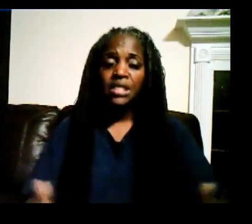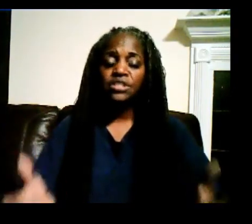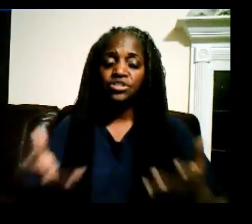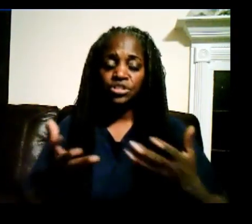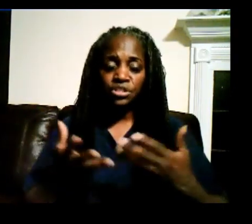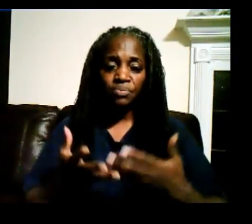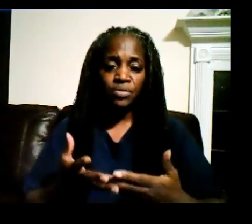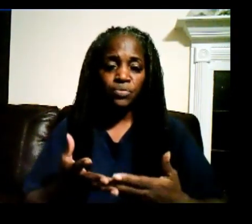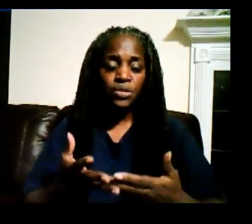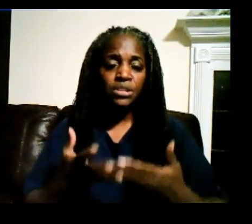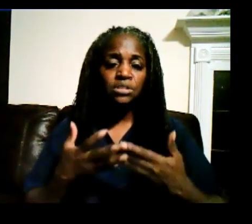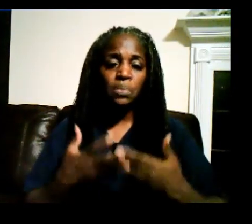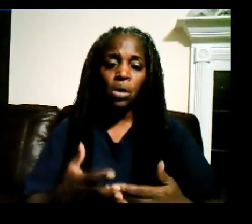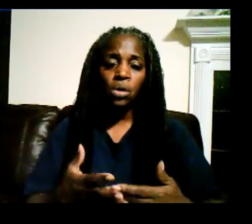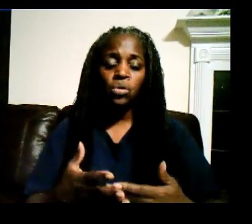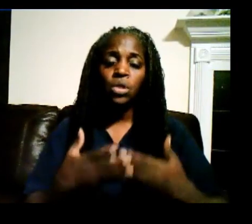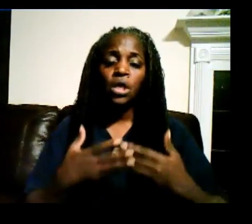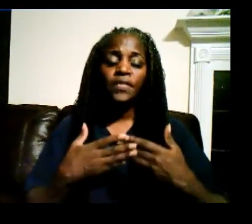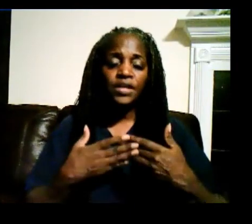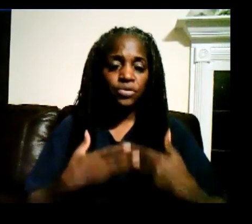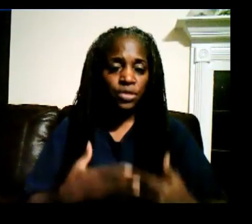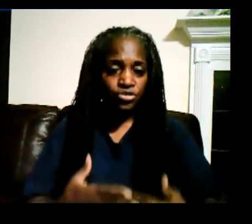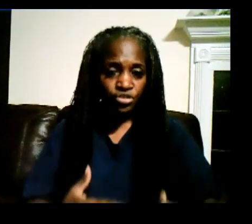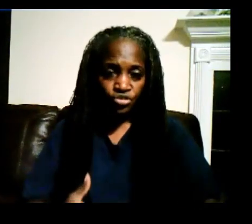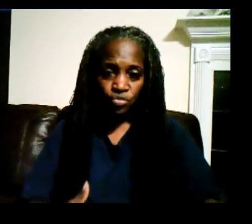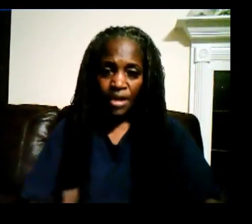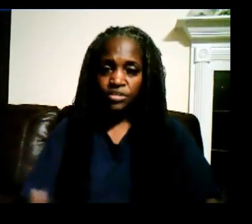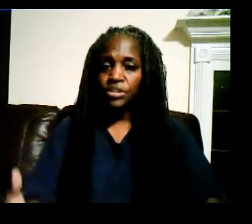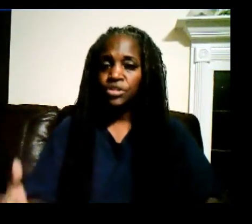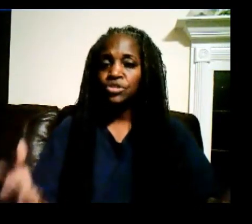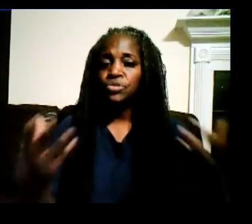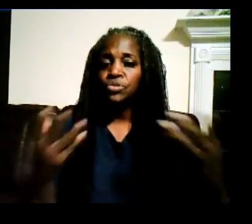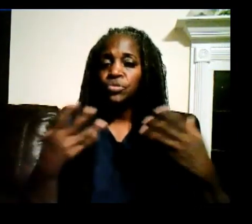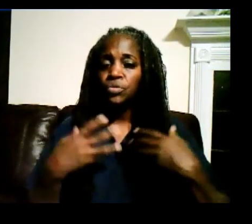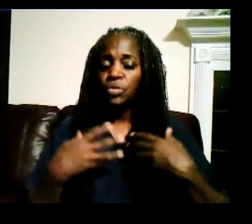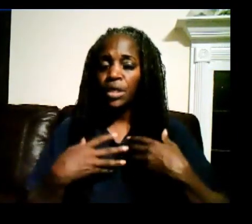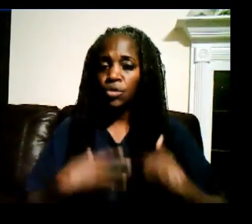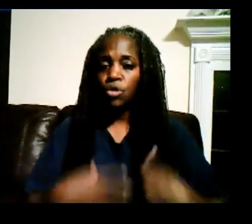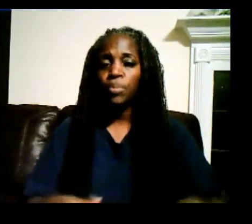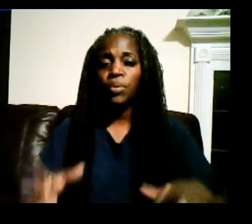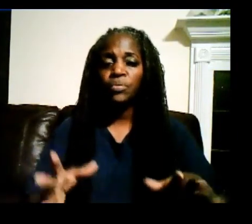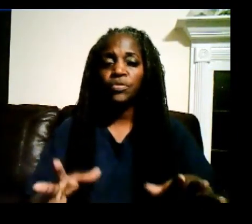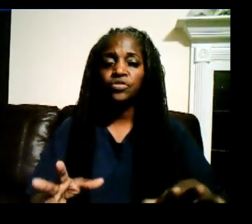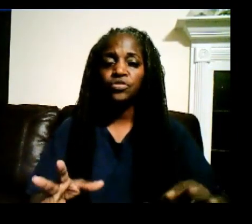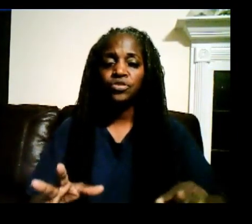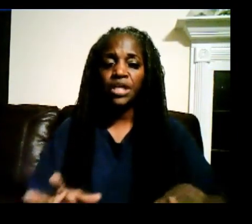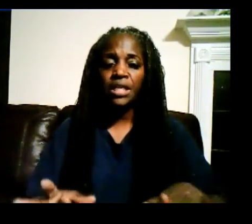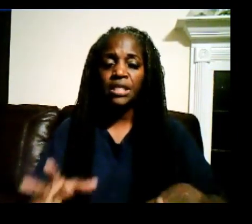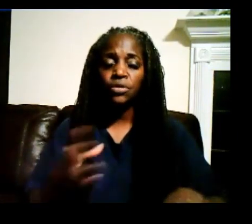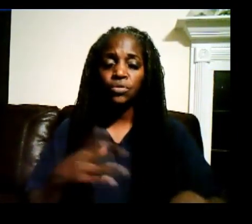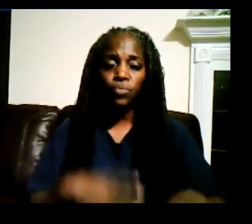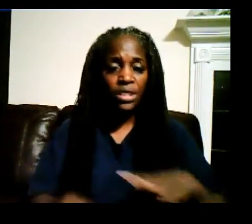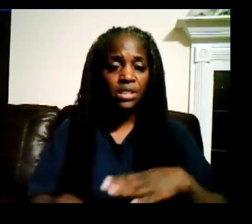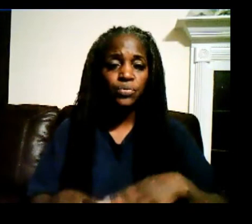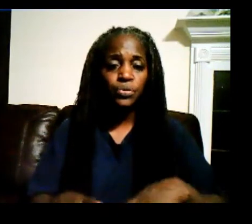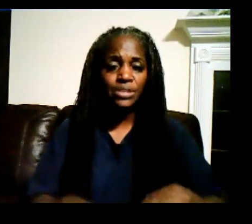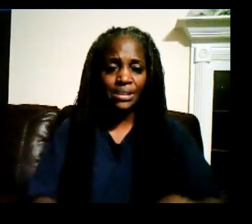It's just something really small that you can just gradually do, incorporate within your daily or weekly routine